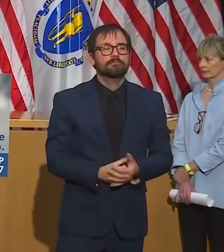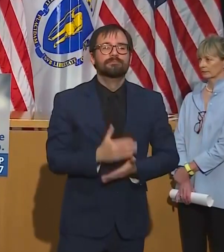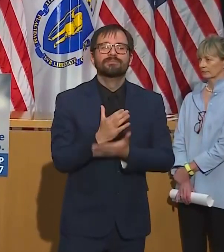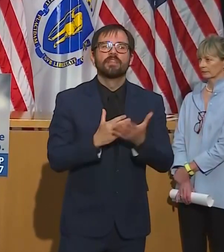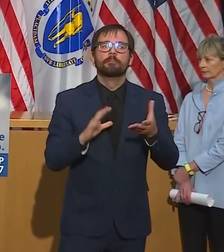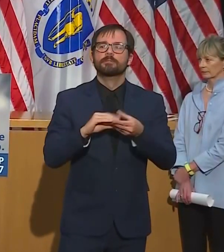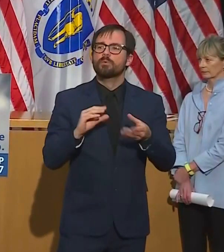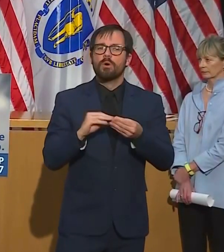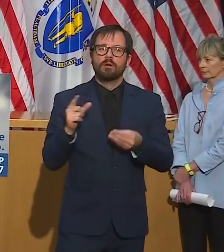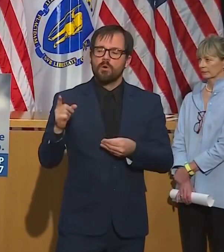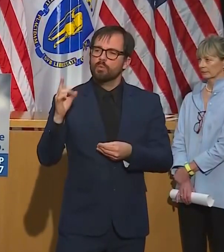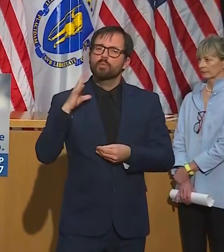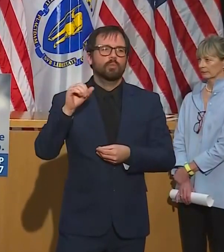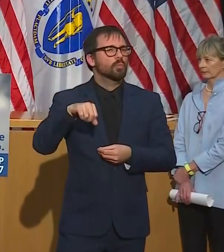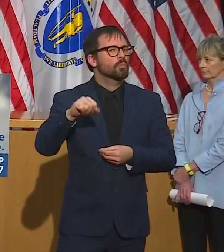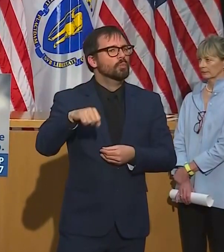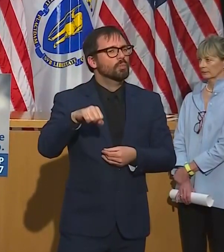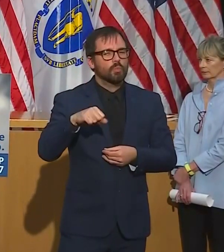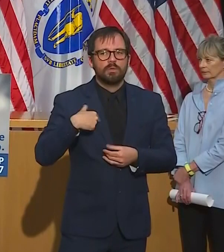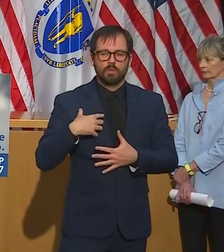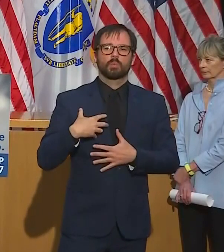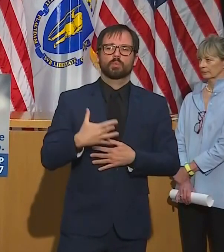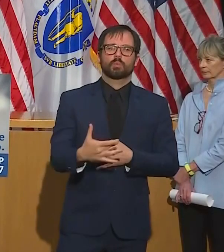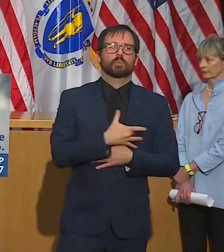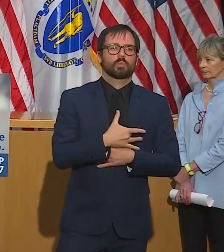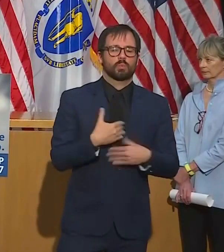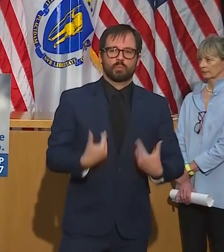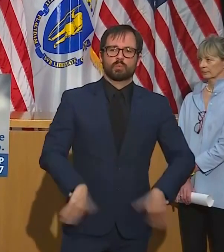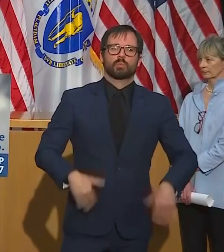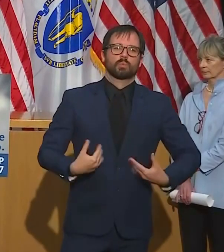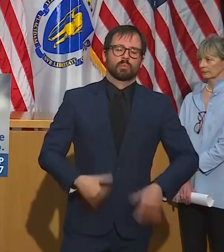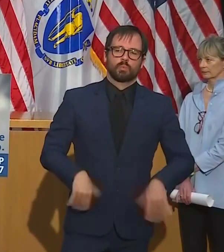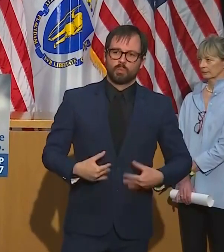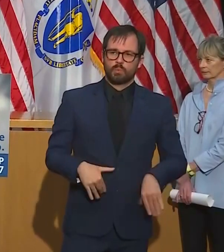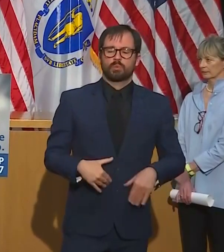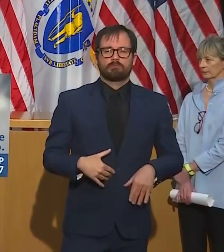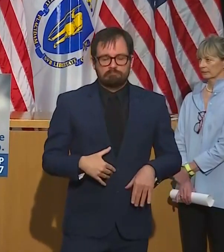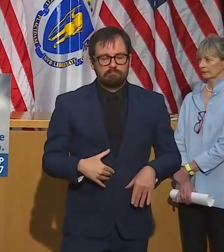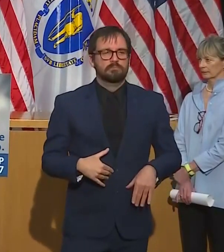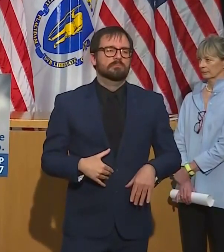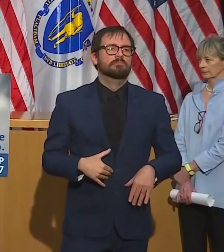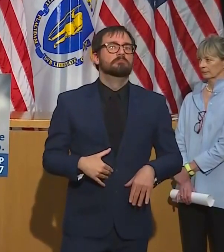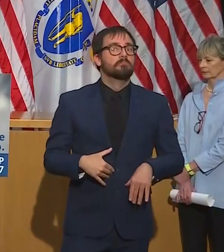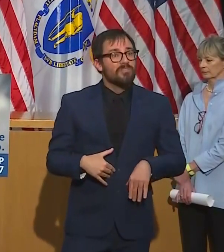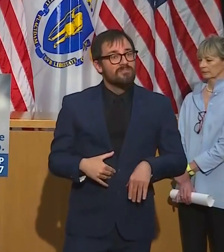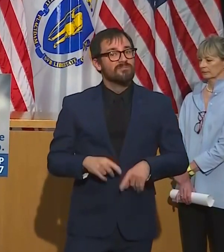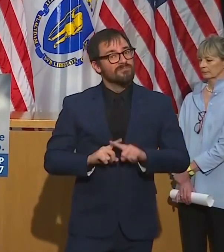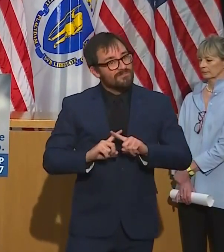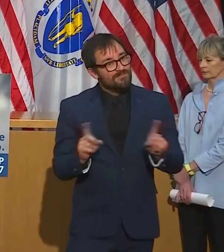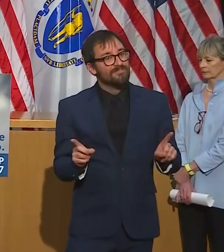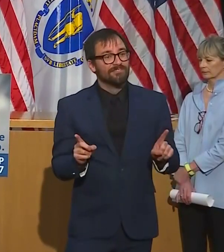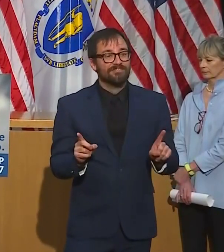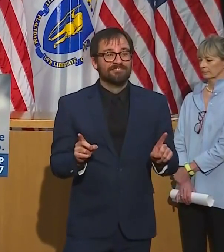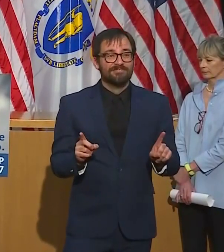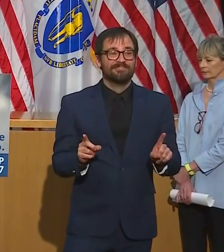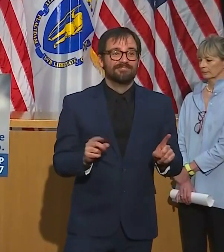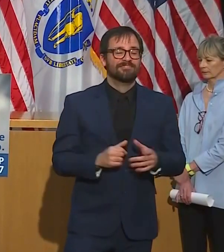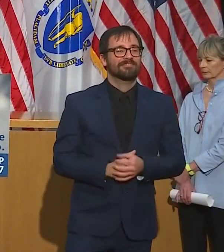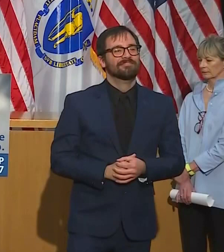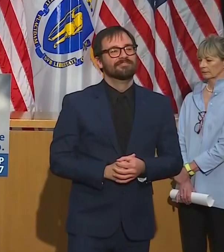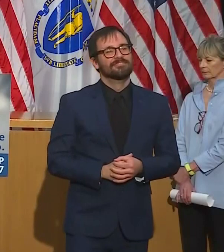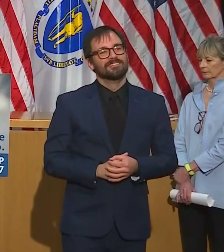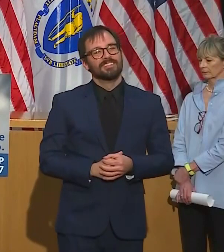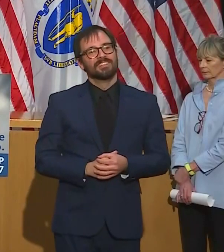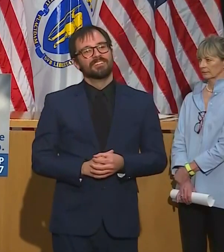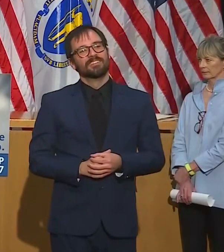come with, they come because of and with a response to a very difficult situation that many people find themselves